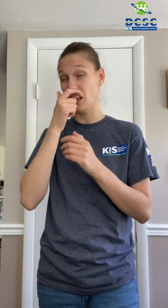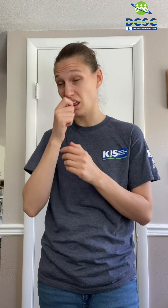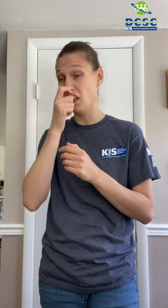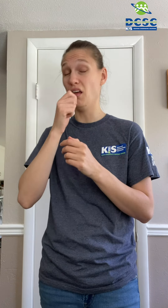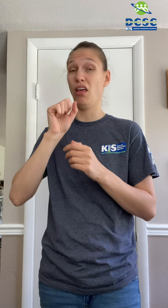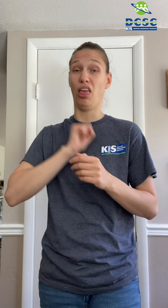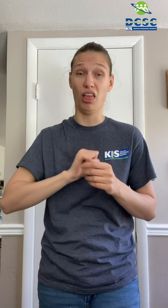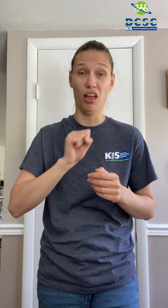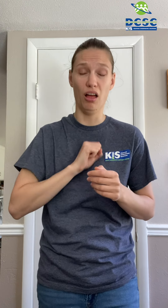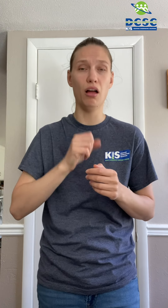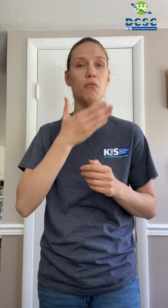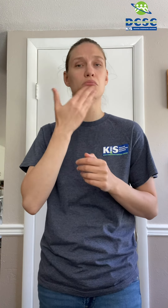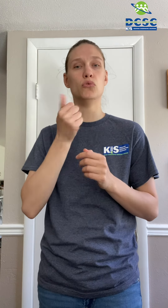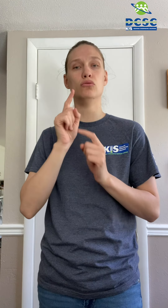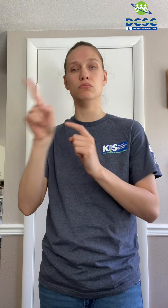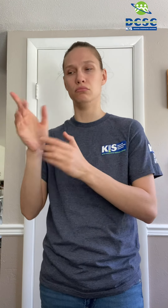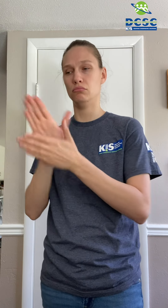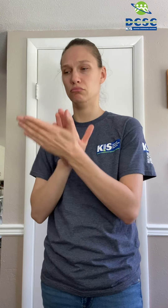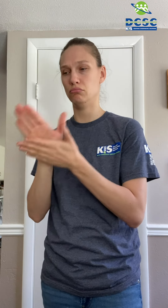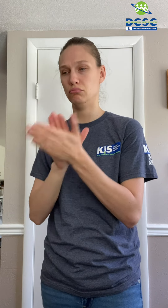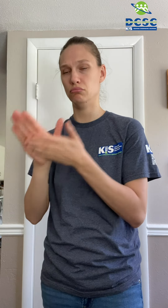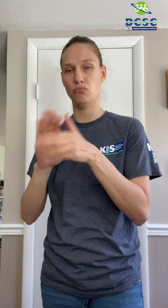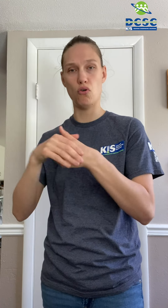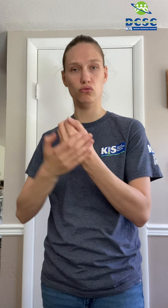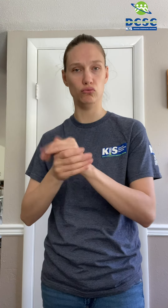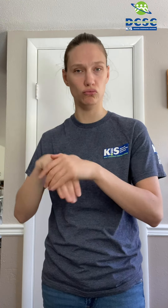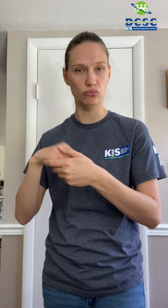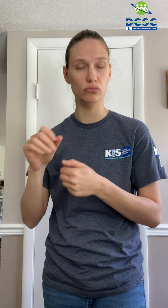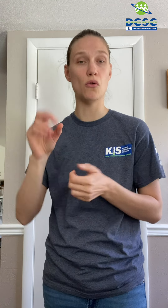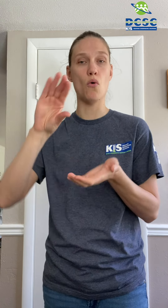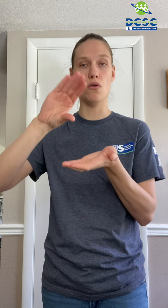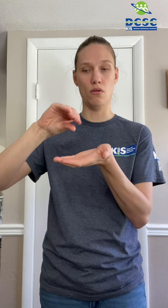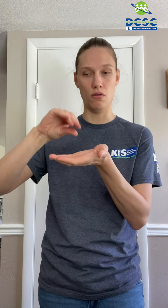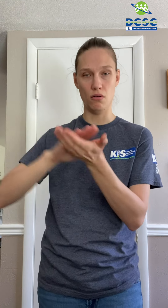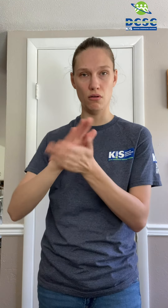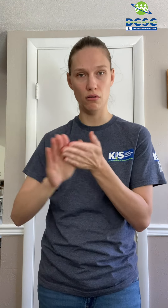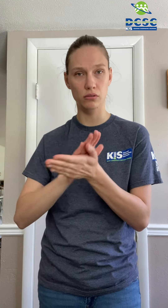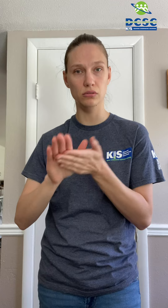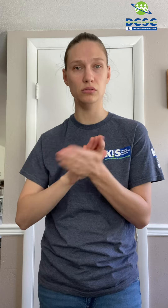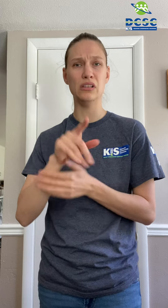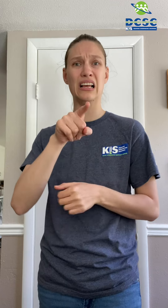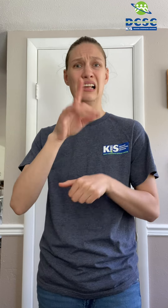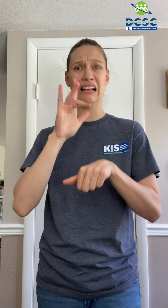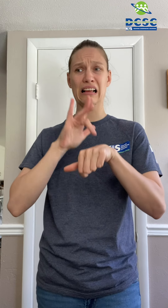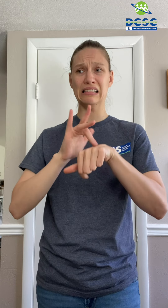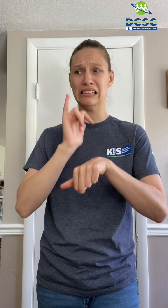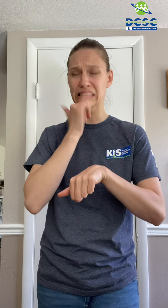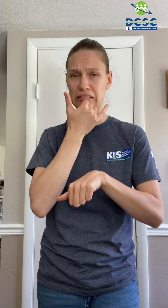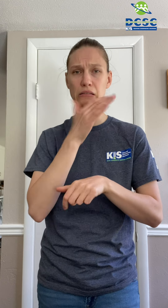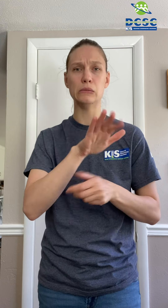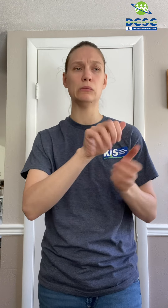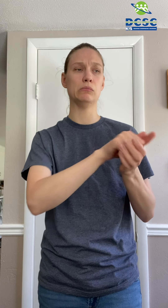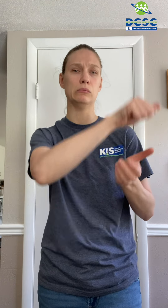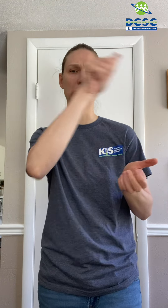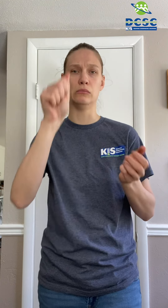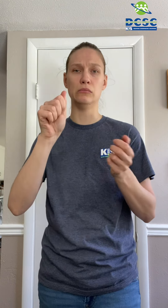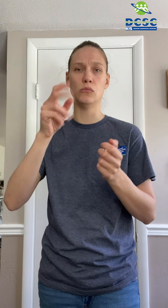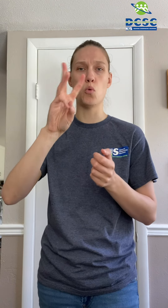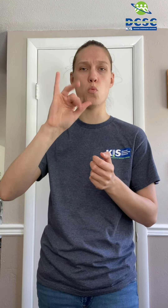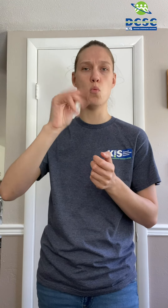That means if you use tissues or cough, you need to wash your hands. Use sanitization. And if you accidentally touch some surfaces, use